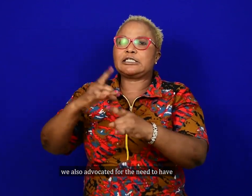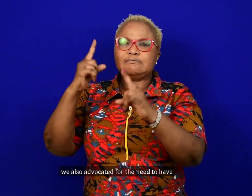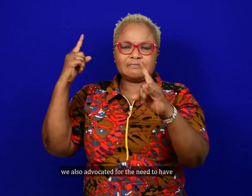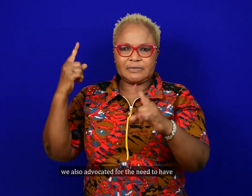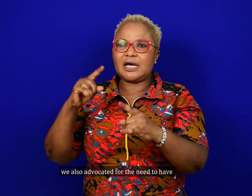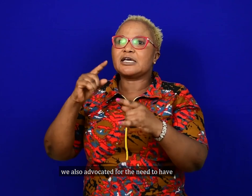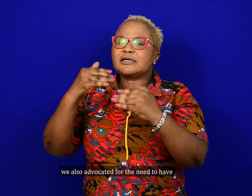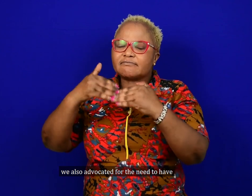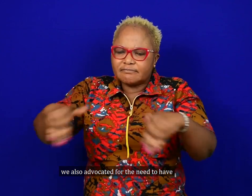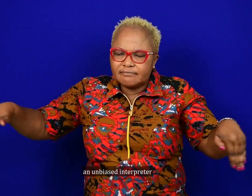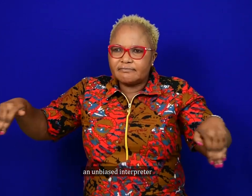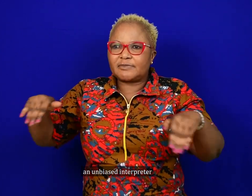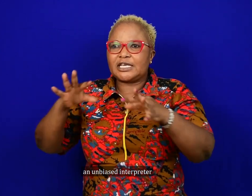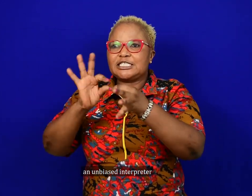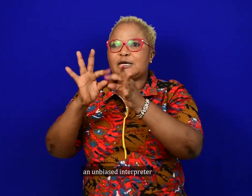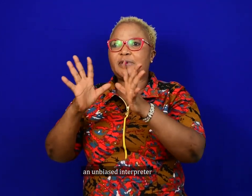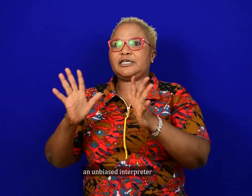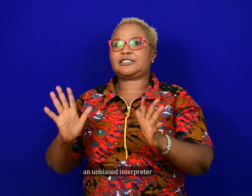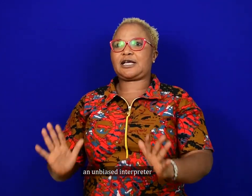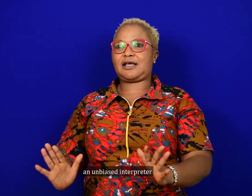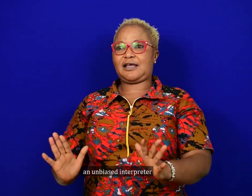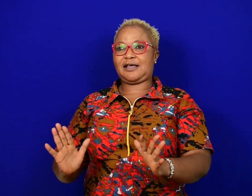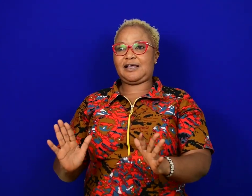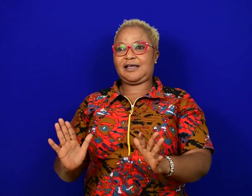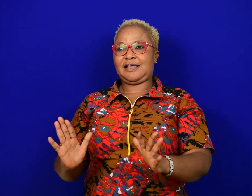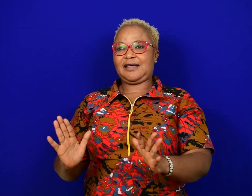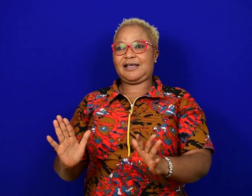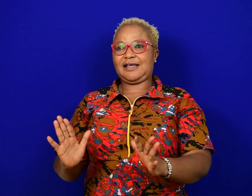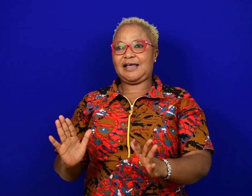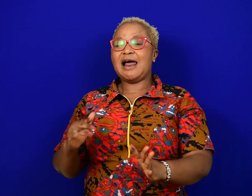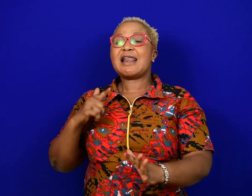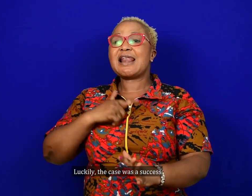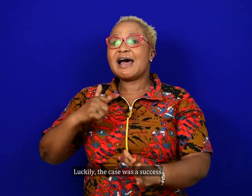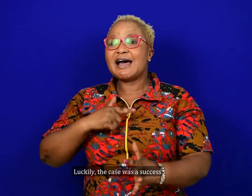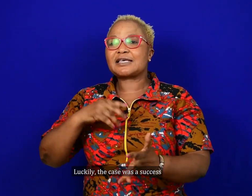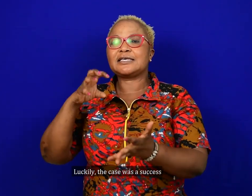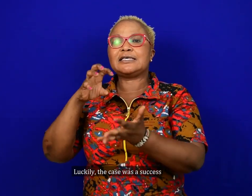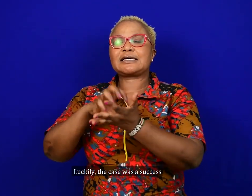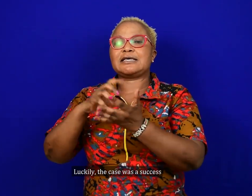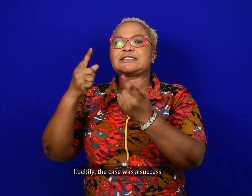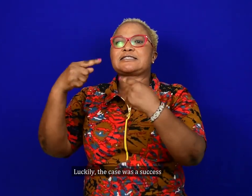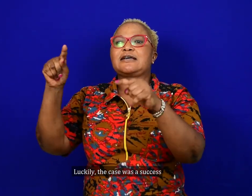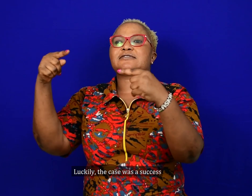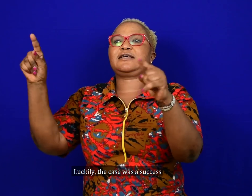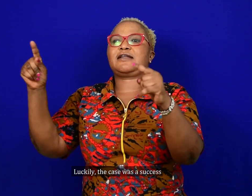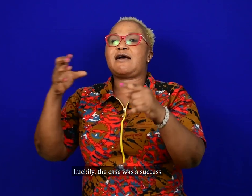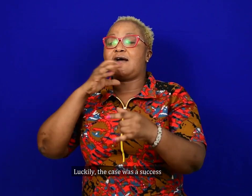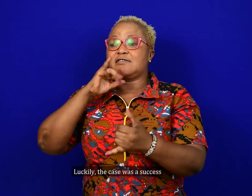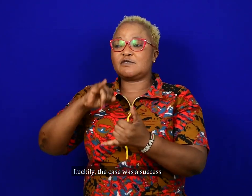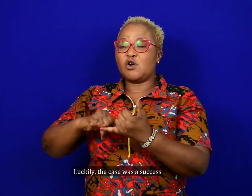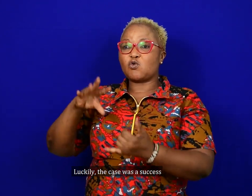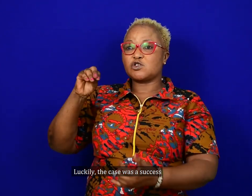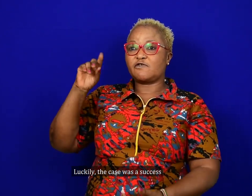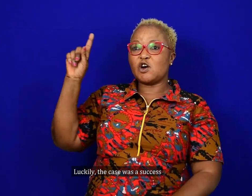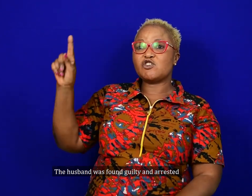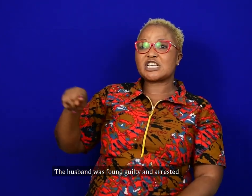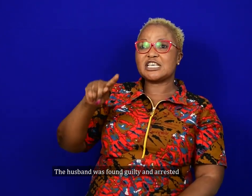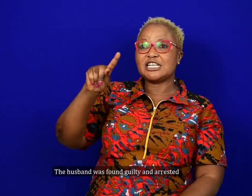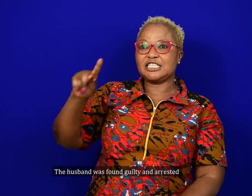advocated for the need to have an unbiased interpreter. Luckily, the case was a success. The husband